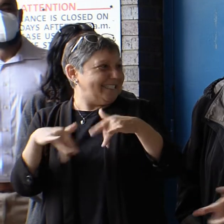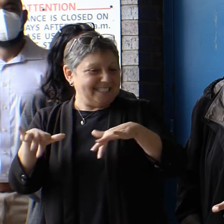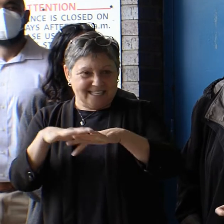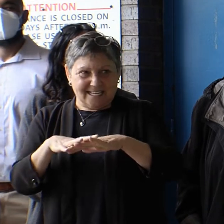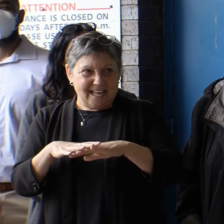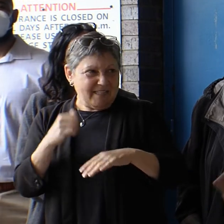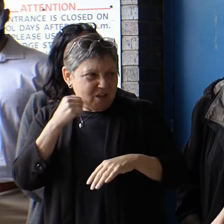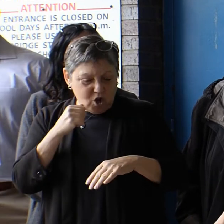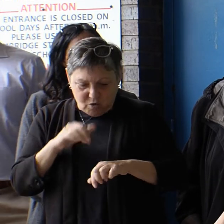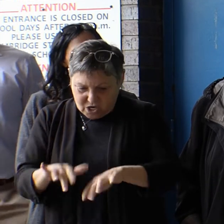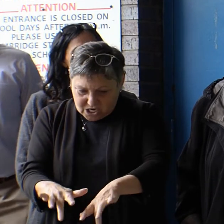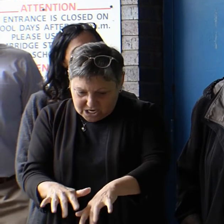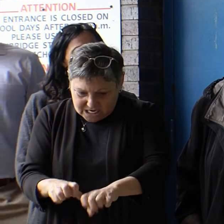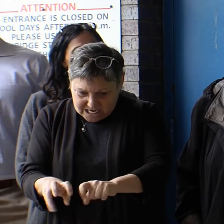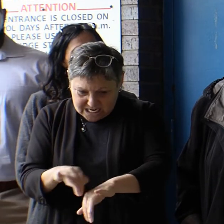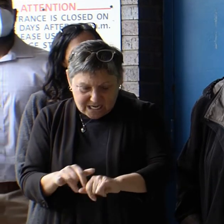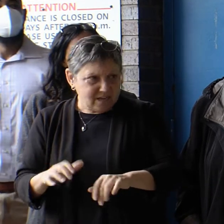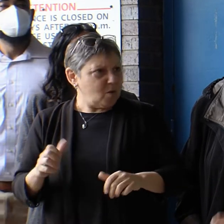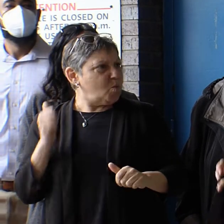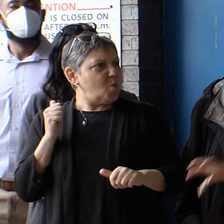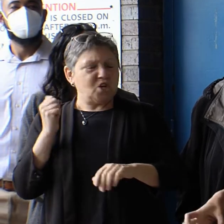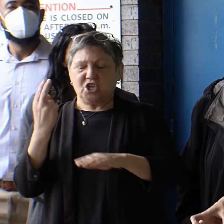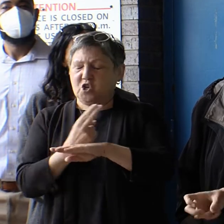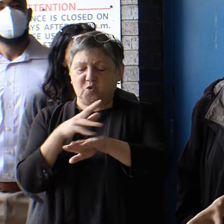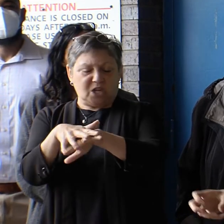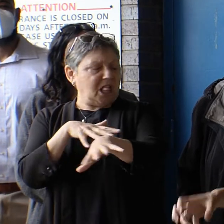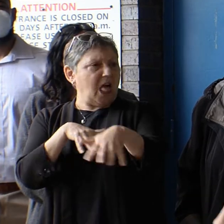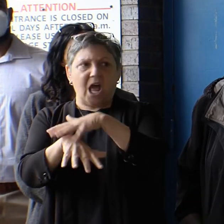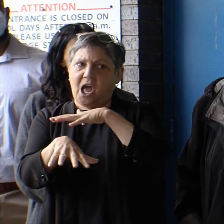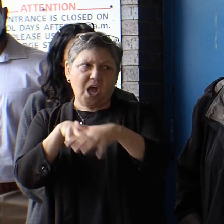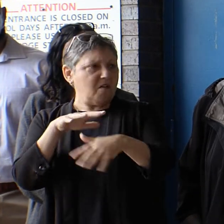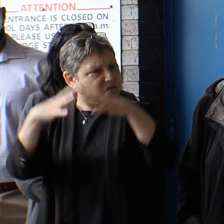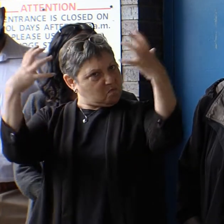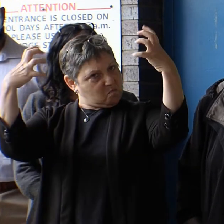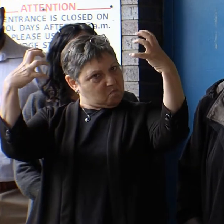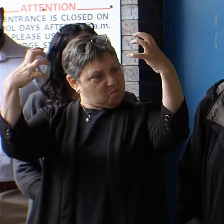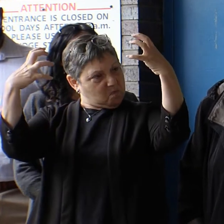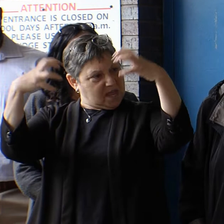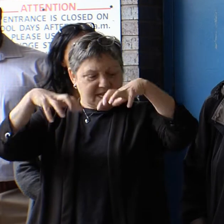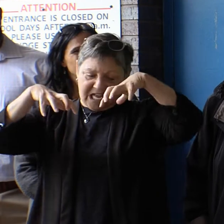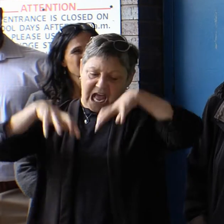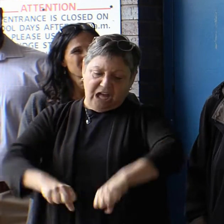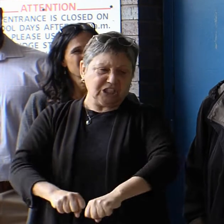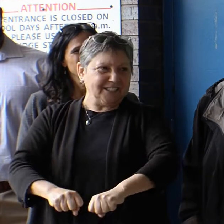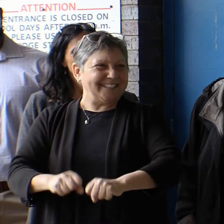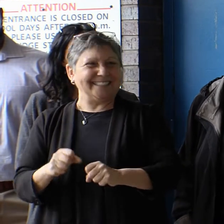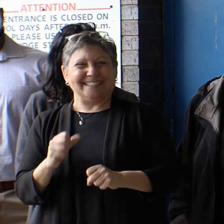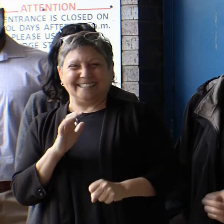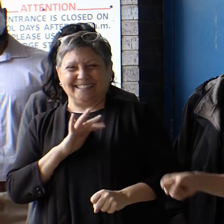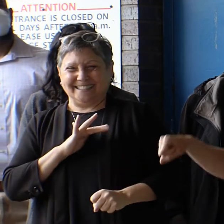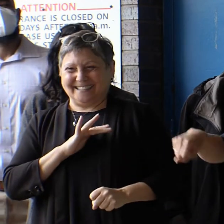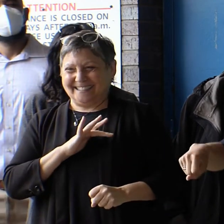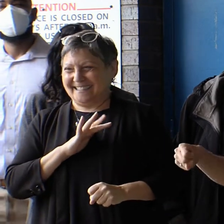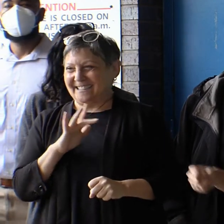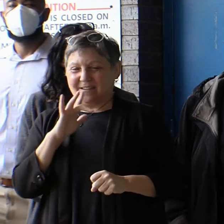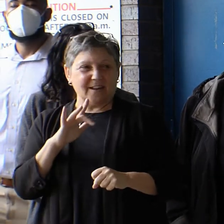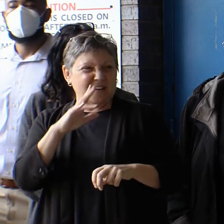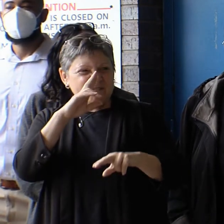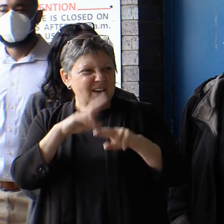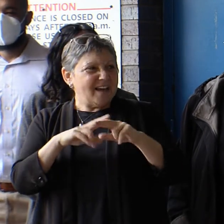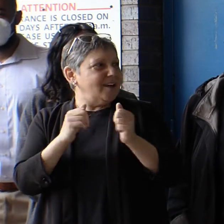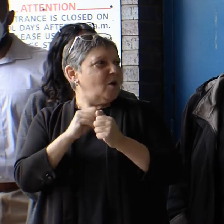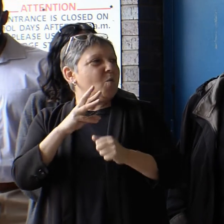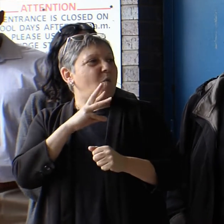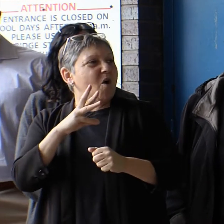she was already, she refused the gardening gloves. She said she was just going to get right into it with her bare hands and had a little watering